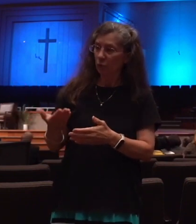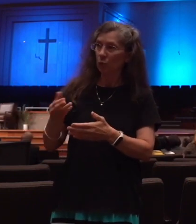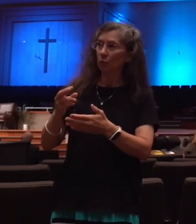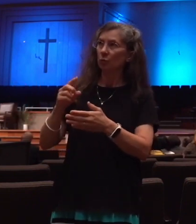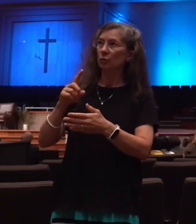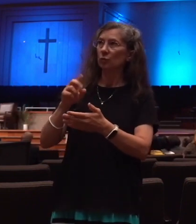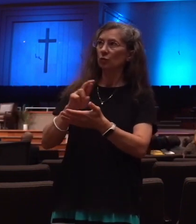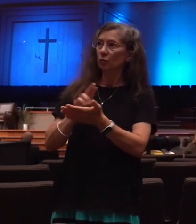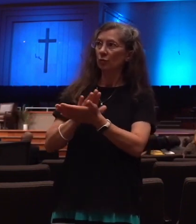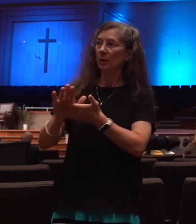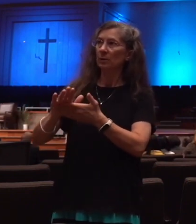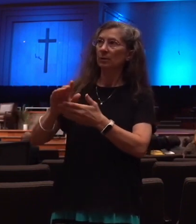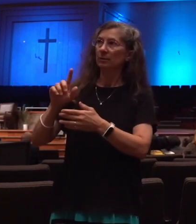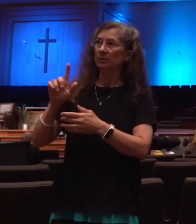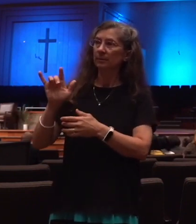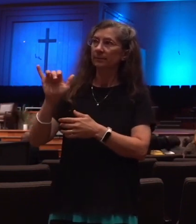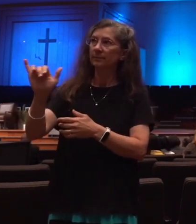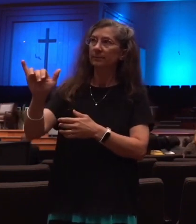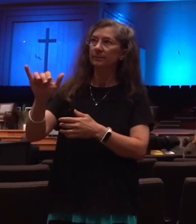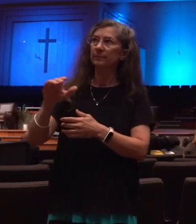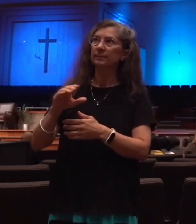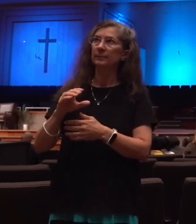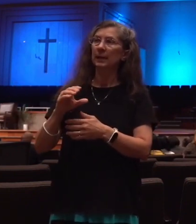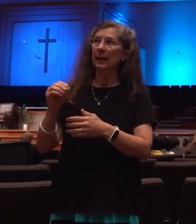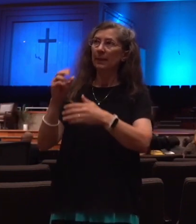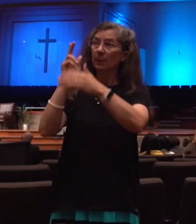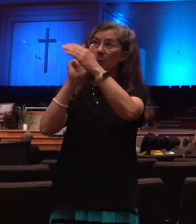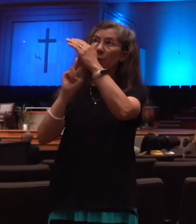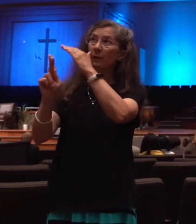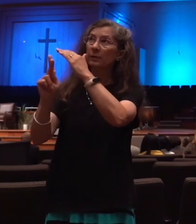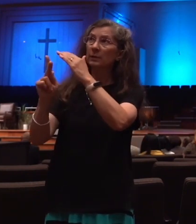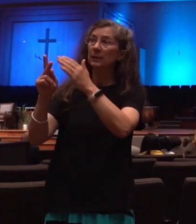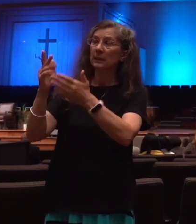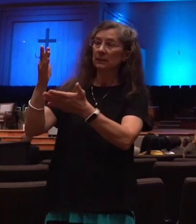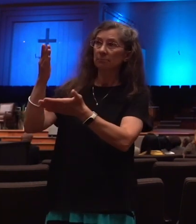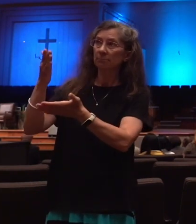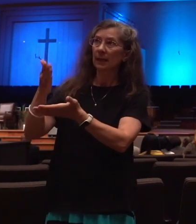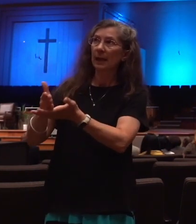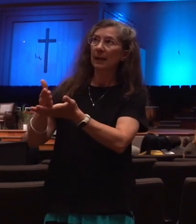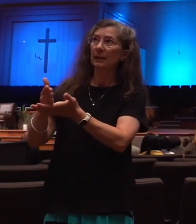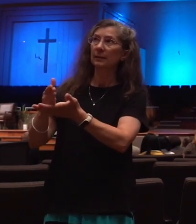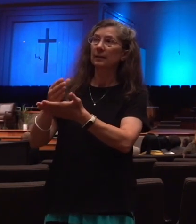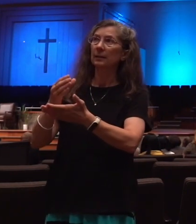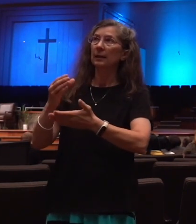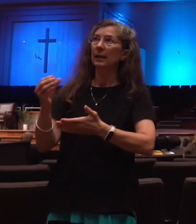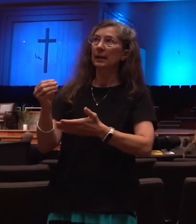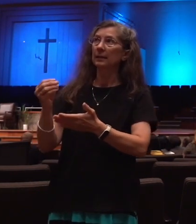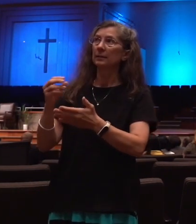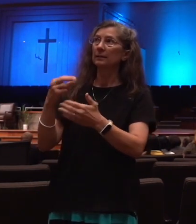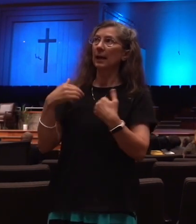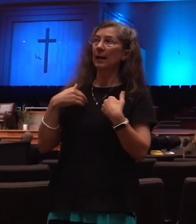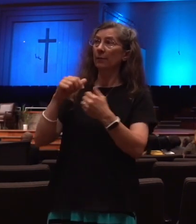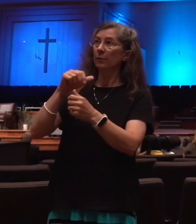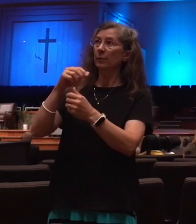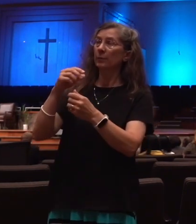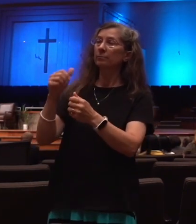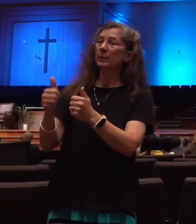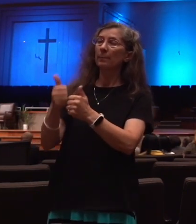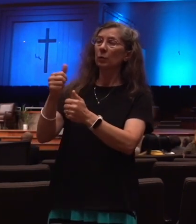seal up the vision and prophecy, and to anoint the most holy. Now, as you look at this, this